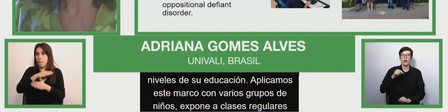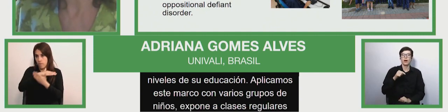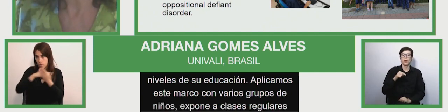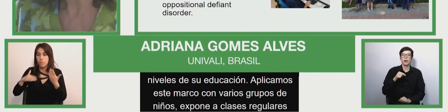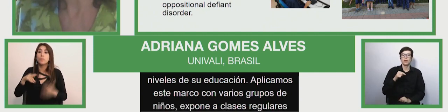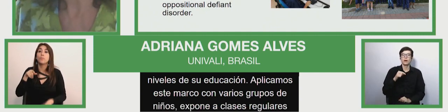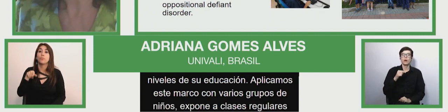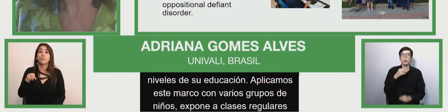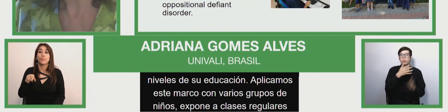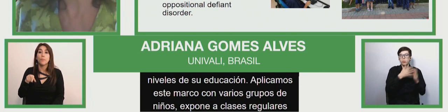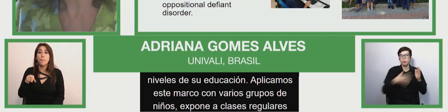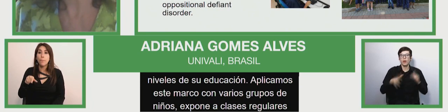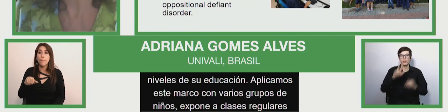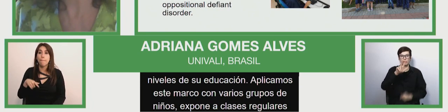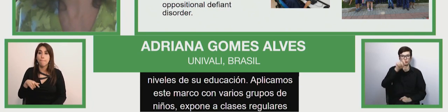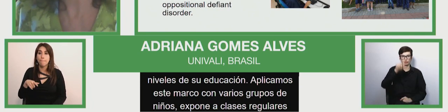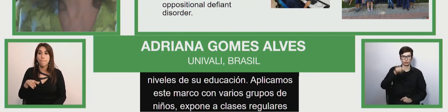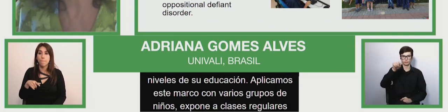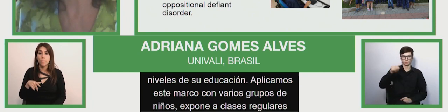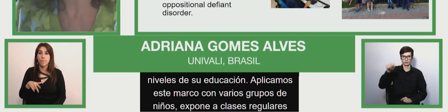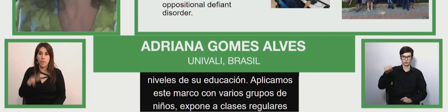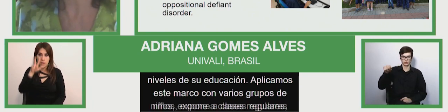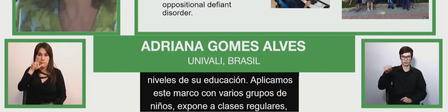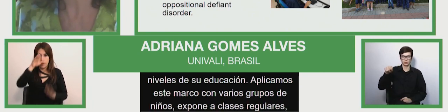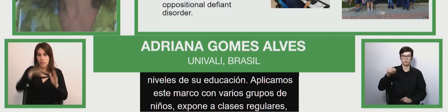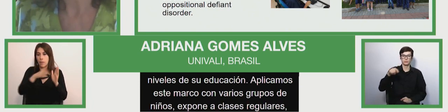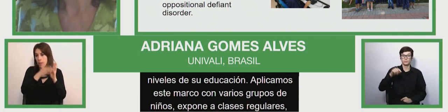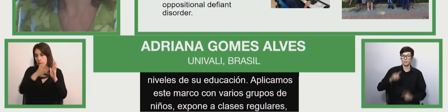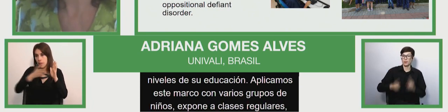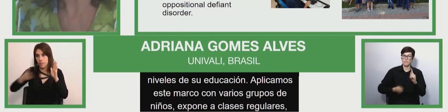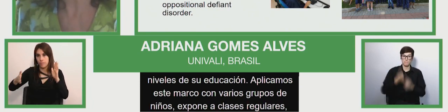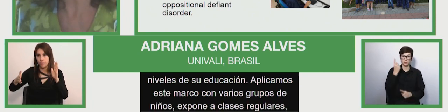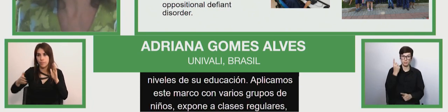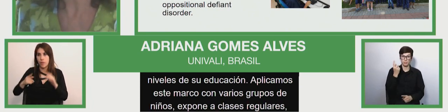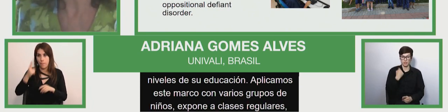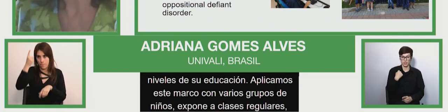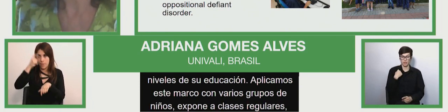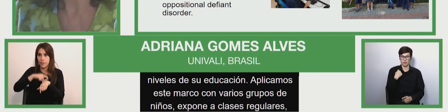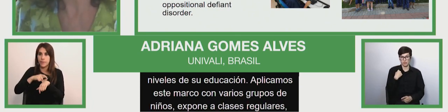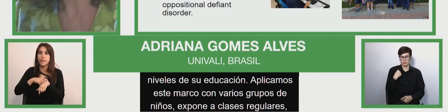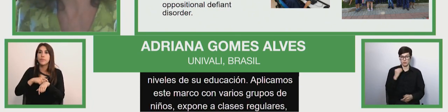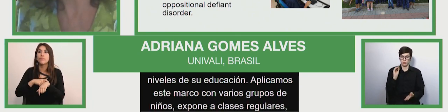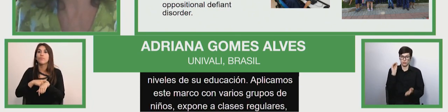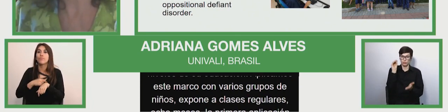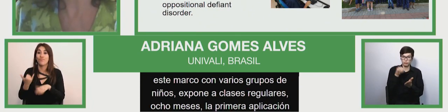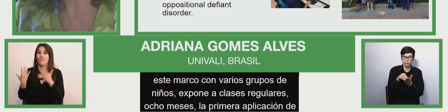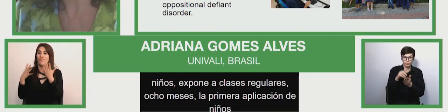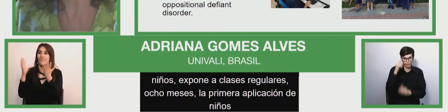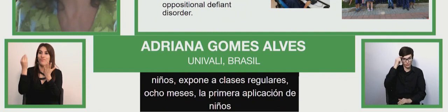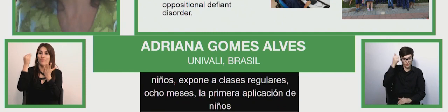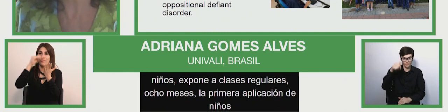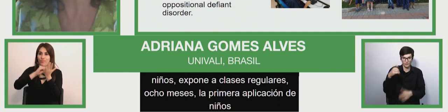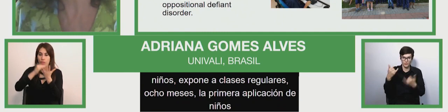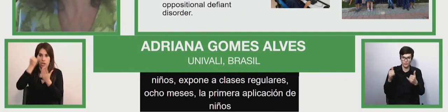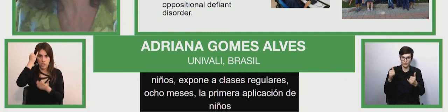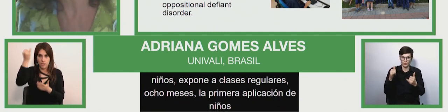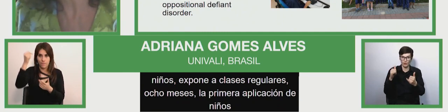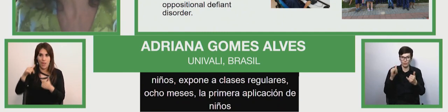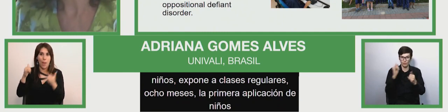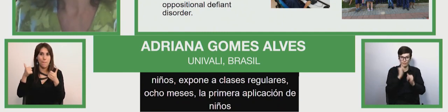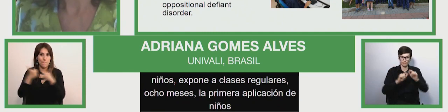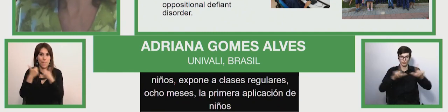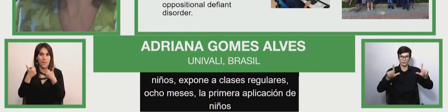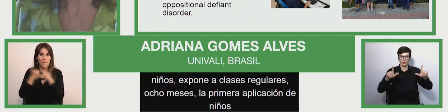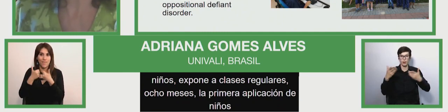the regular classes once a week for one hour and a half during eight months each the first application